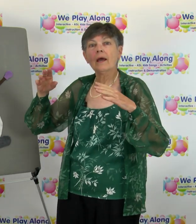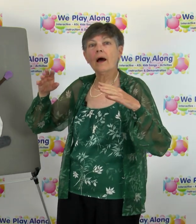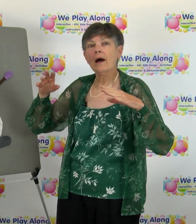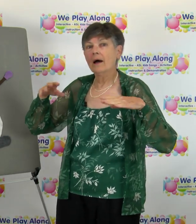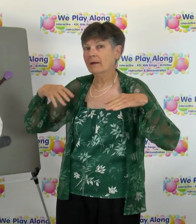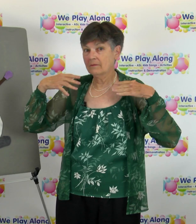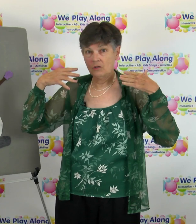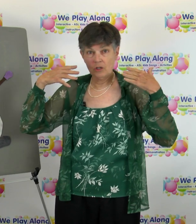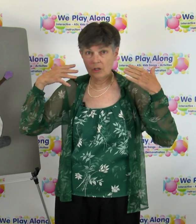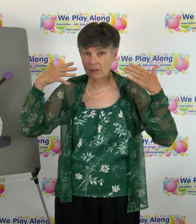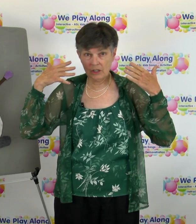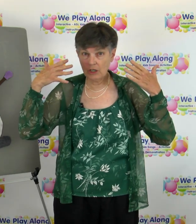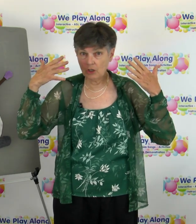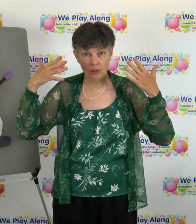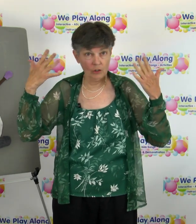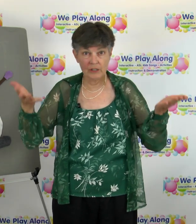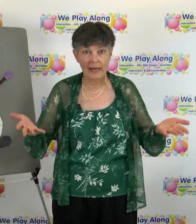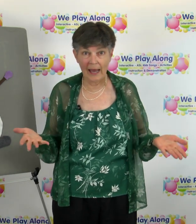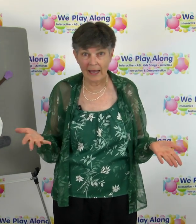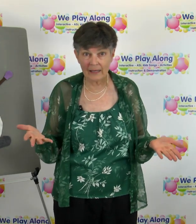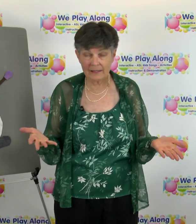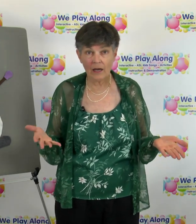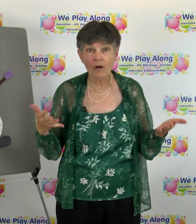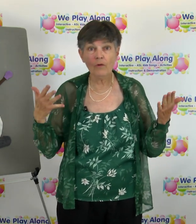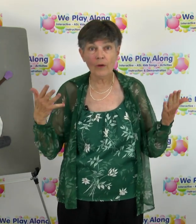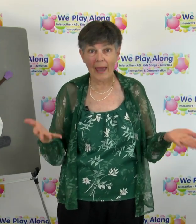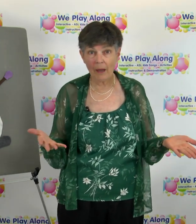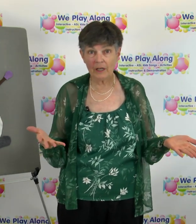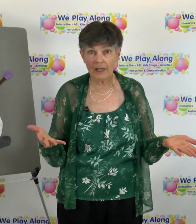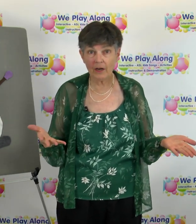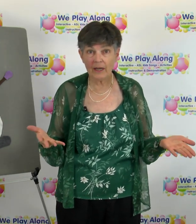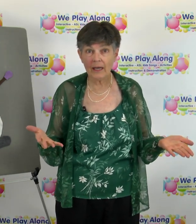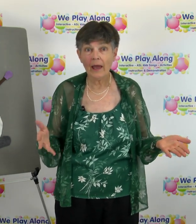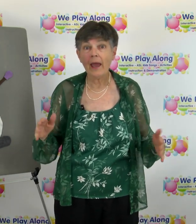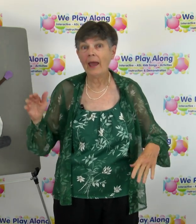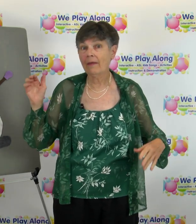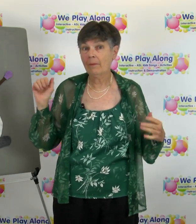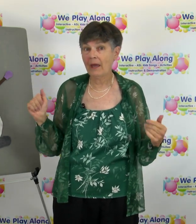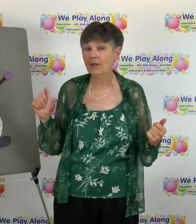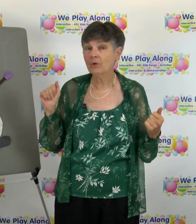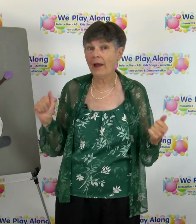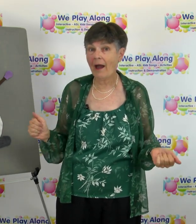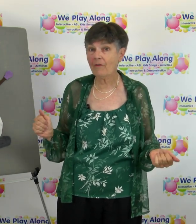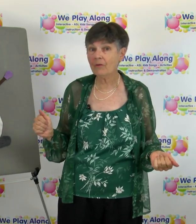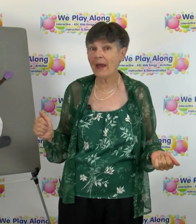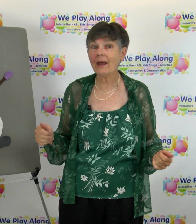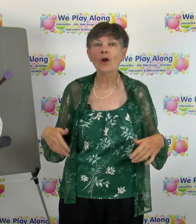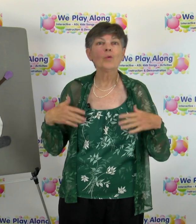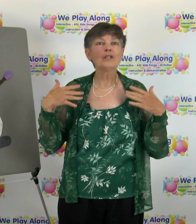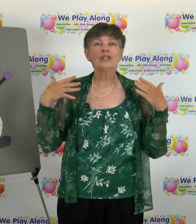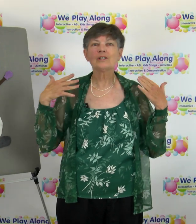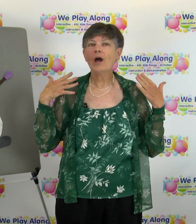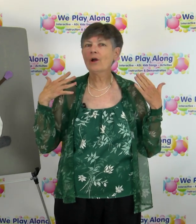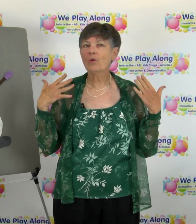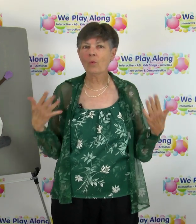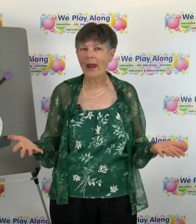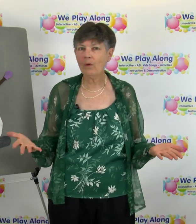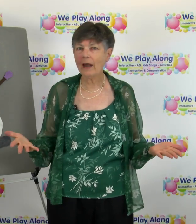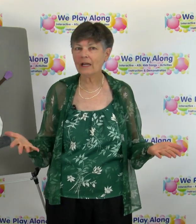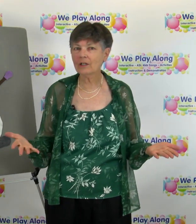teach using ASL vocabulary And the manual alphabet Which is a great way to